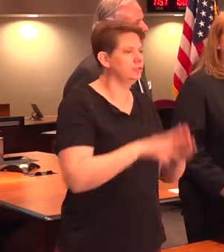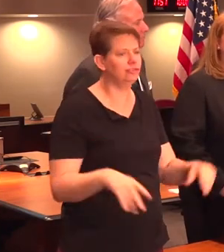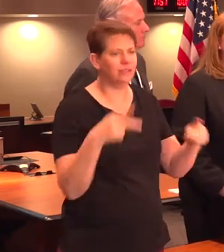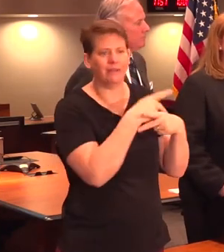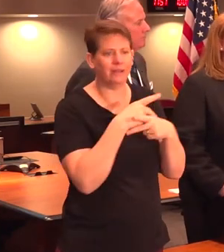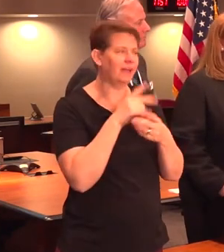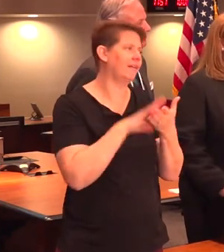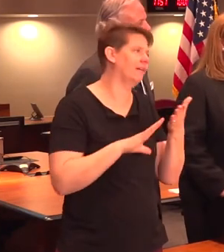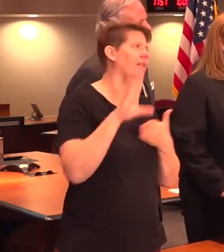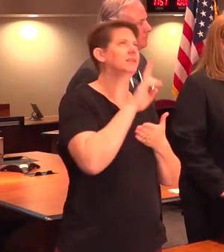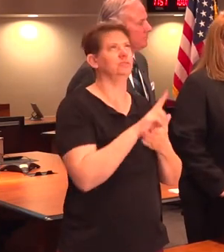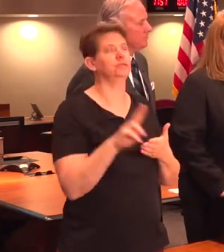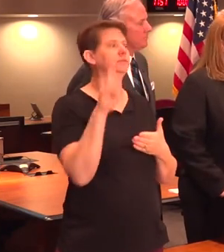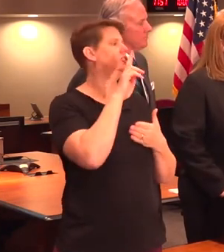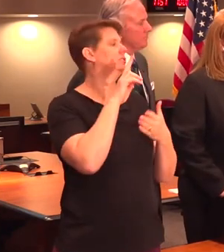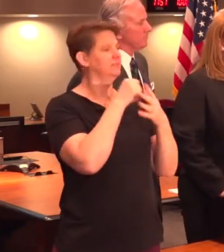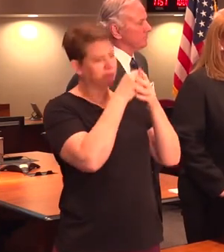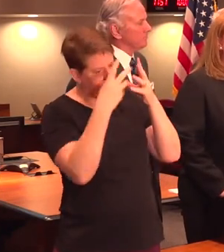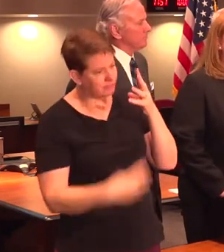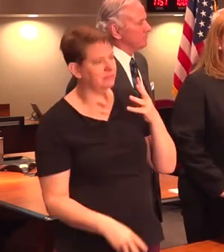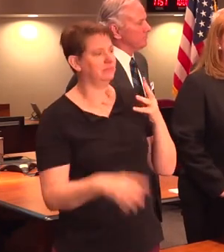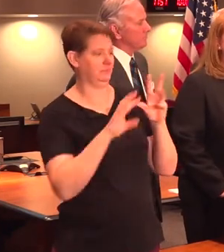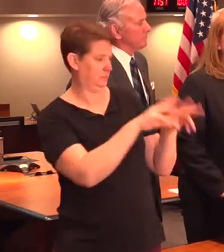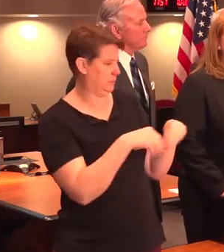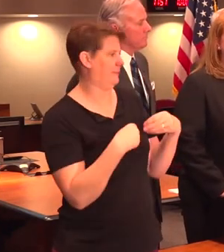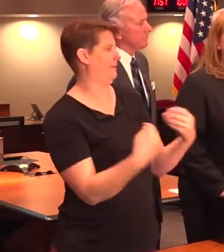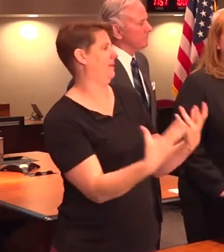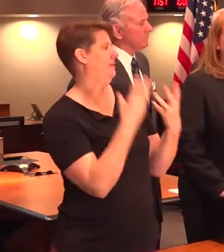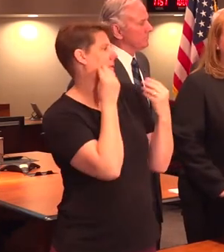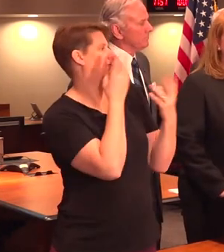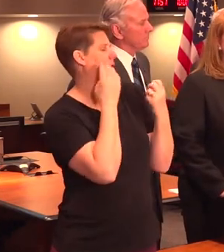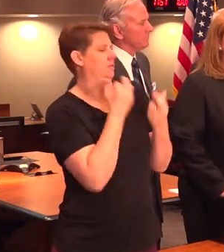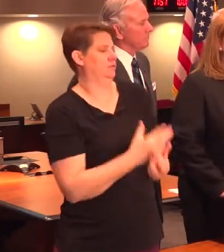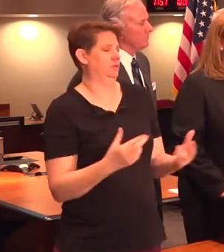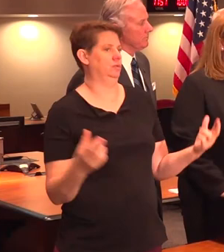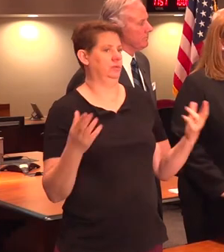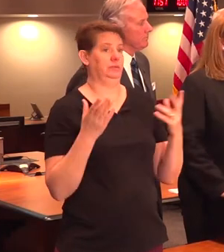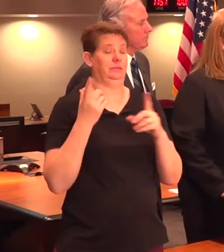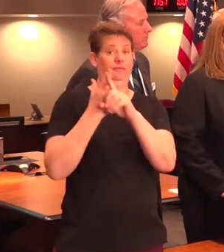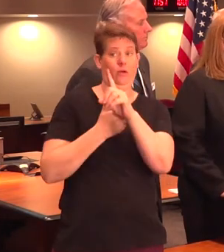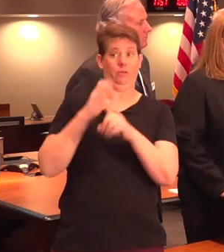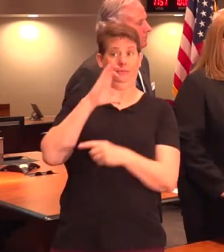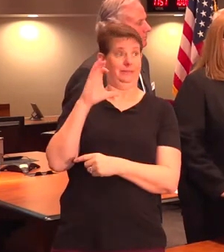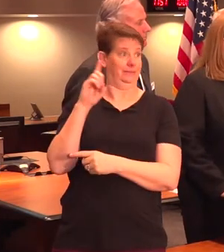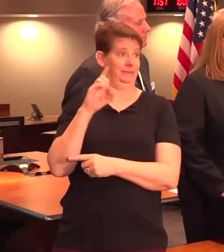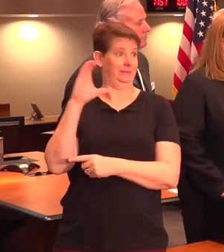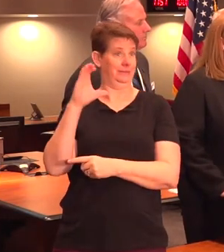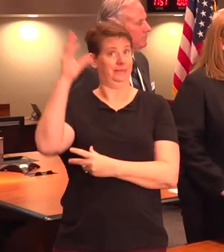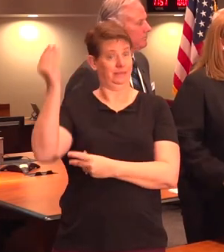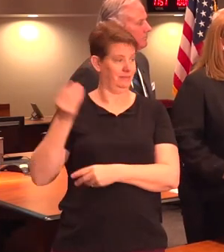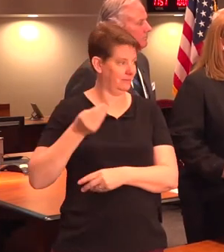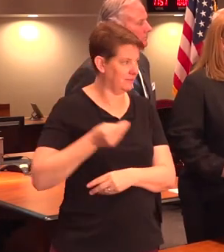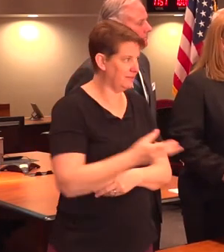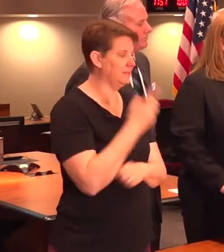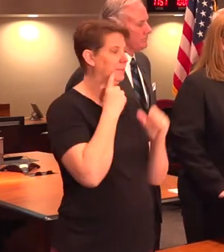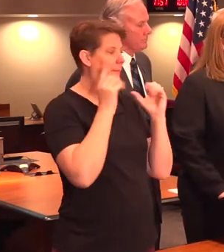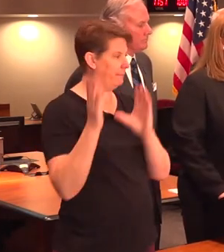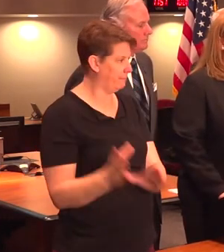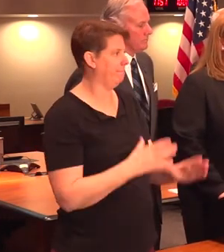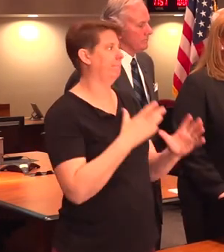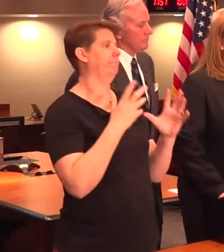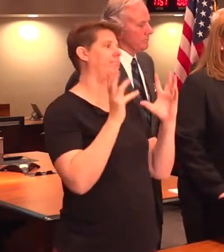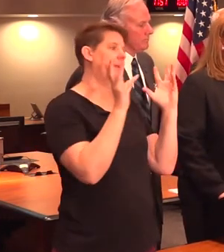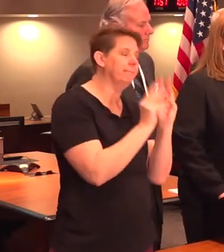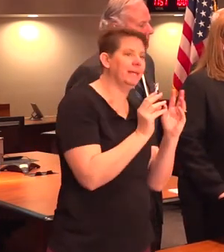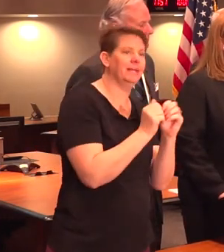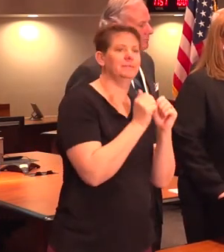centers, colleges, and universities, and helping provide them guidance and resources through the CDC so that they can be prepared. We have had multiple meetings